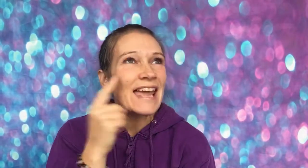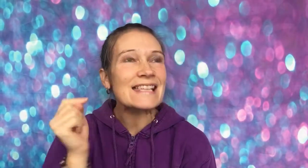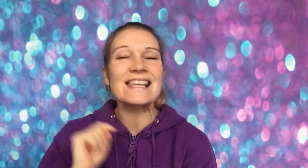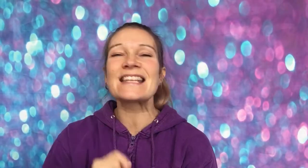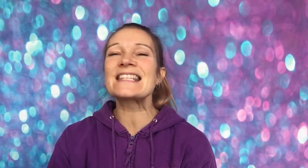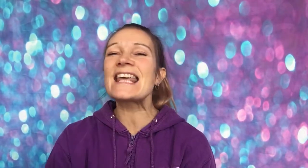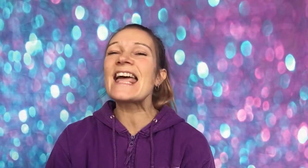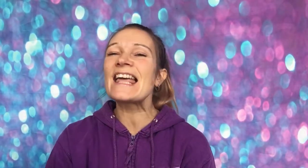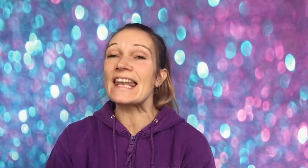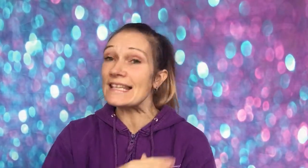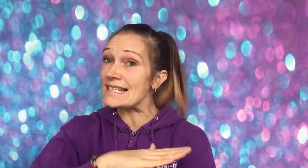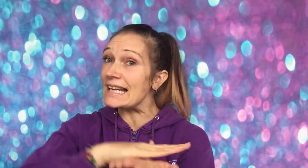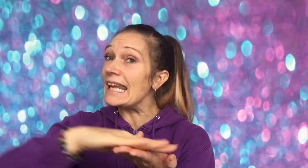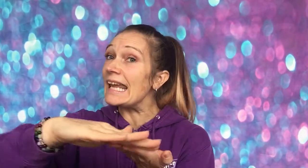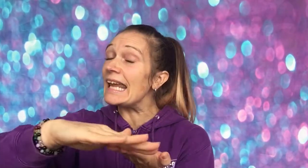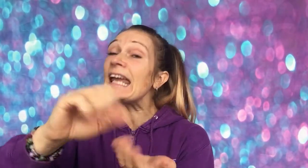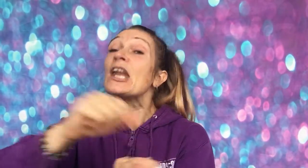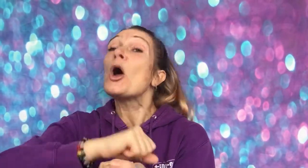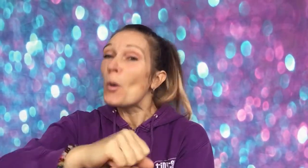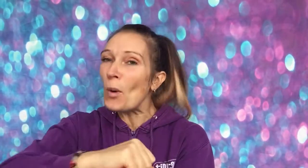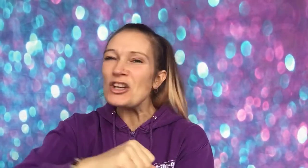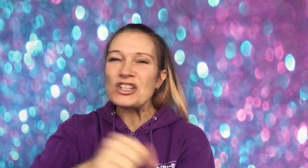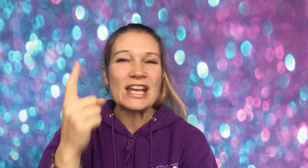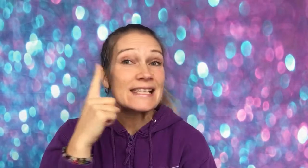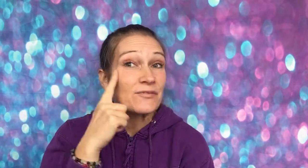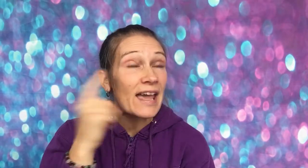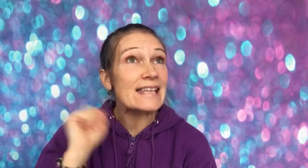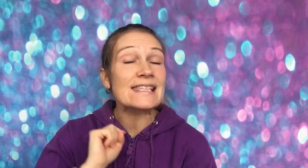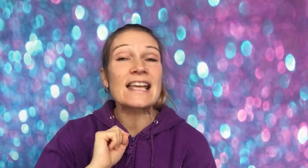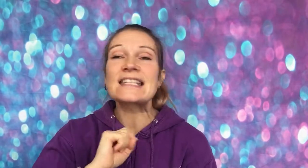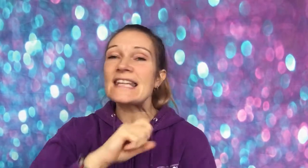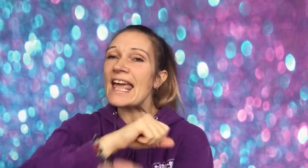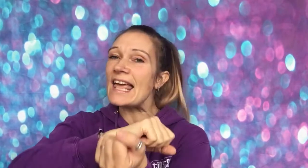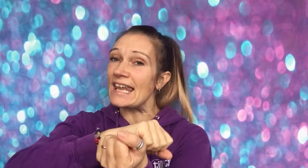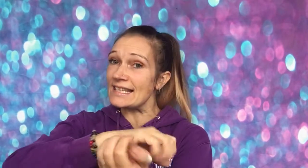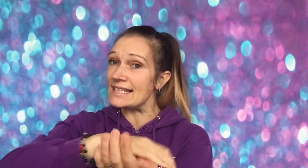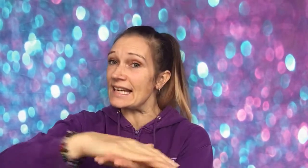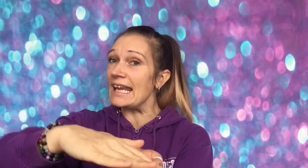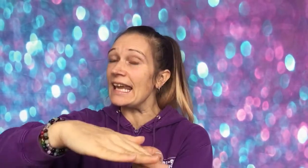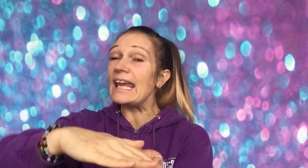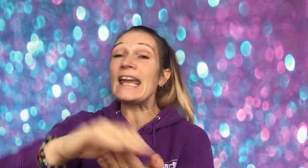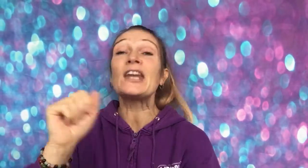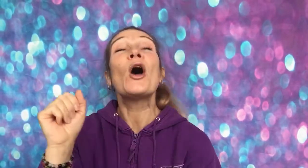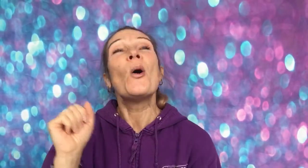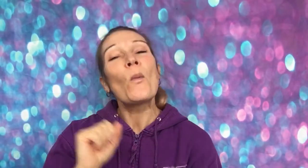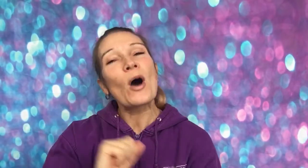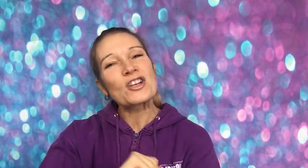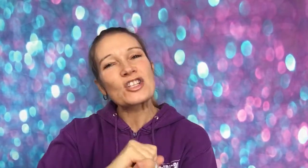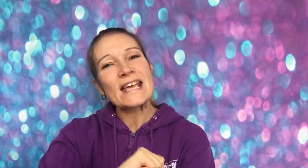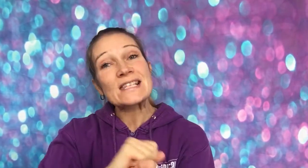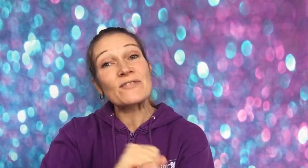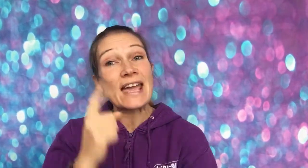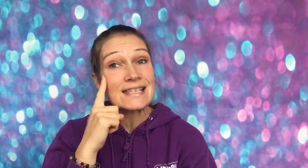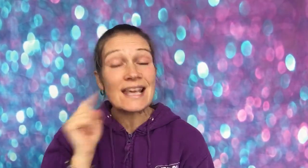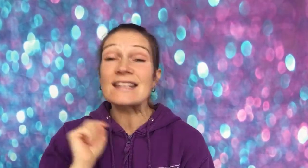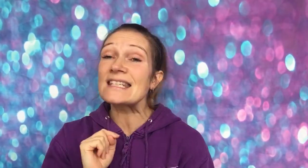until it's clean. Wash his face until it's clean. Wash his face until